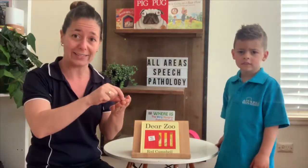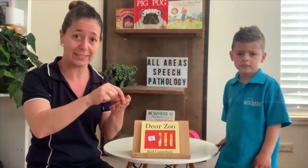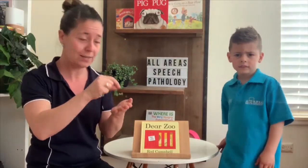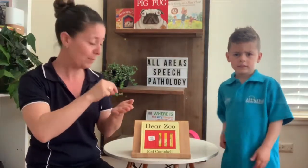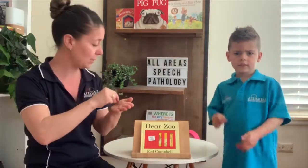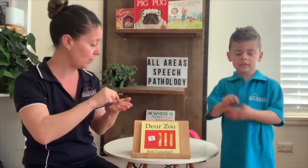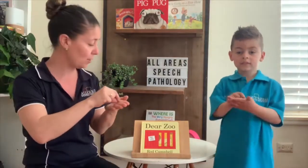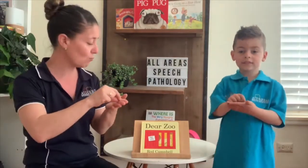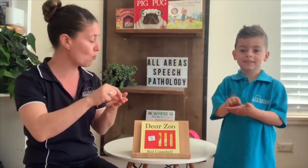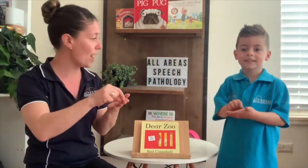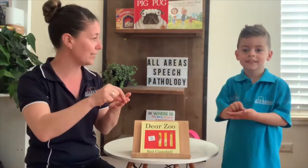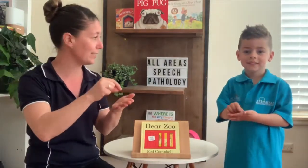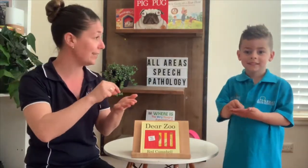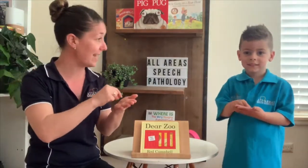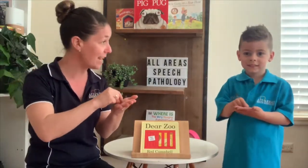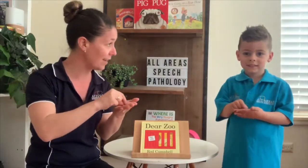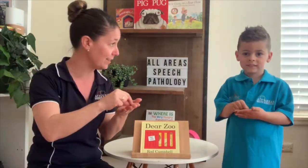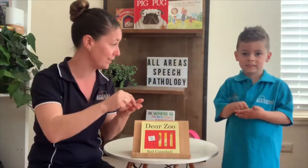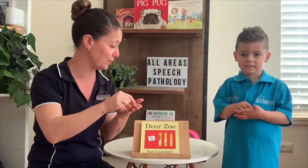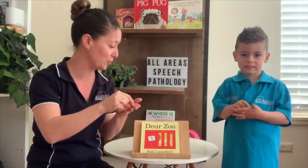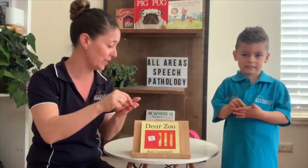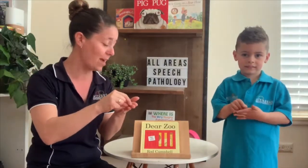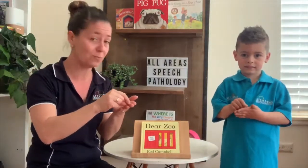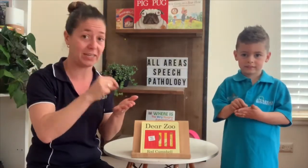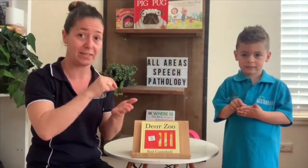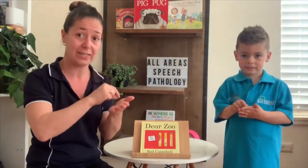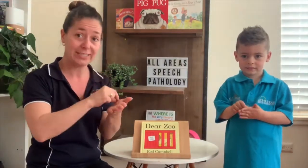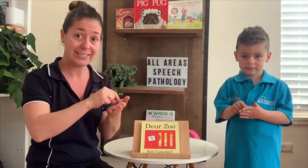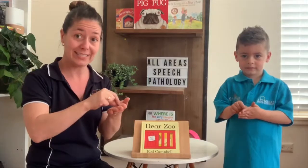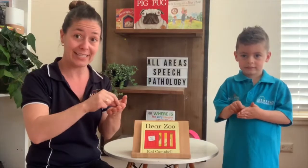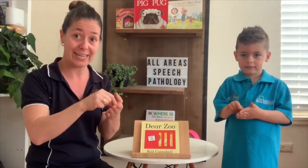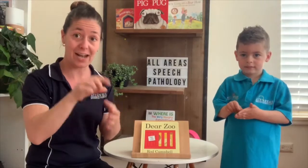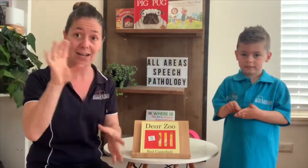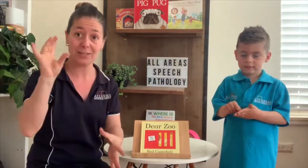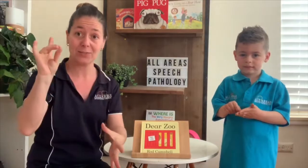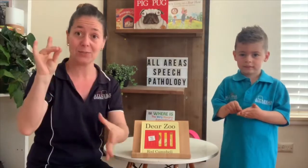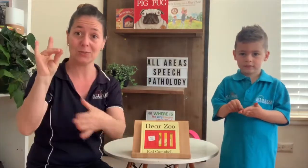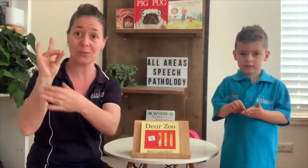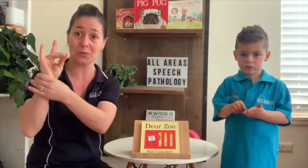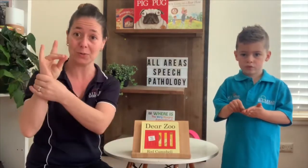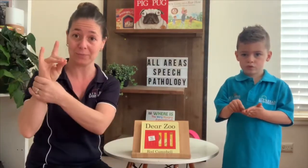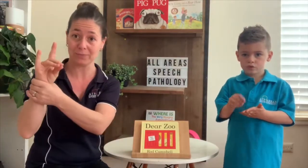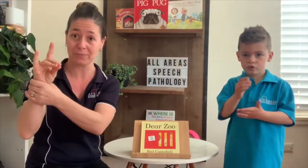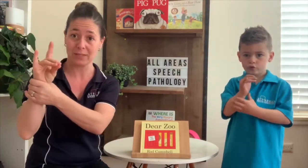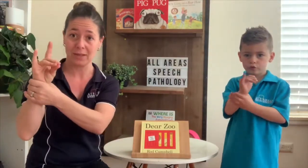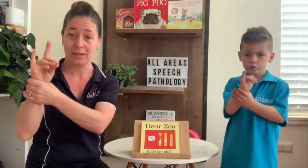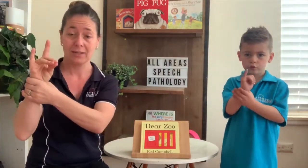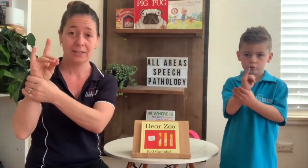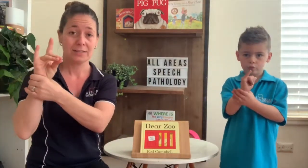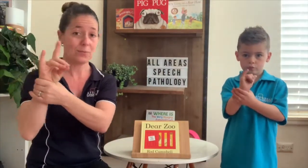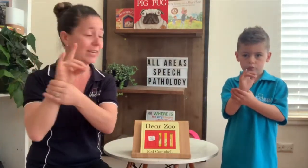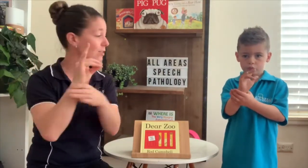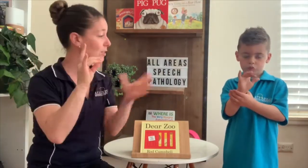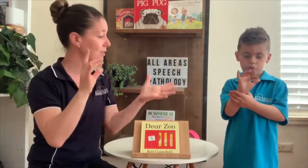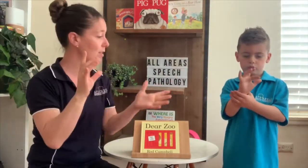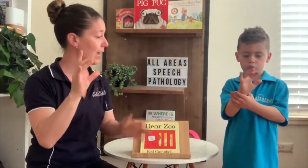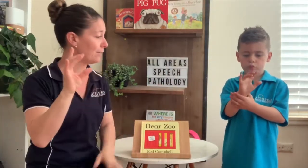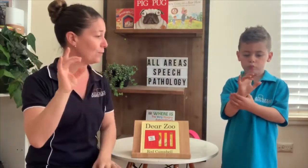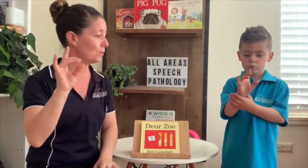because we're going to write a letter in this story, aren't we? Dear Zoo. So we're going to do the sign for